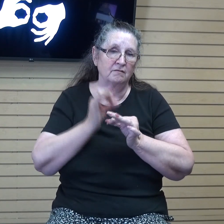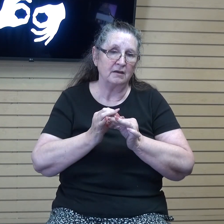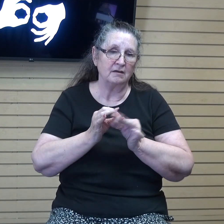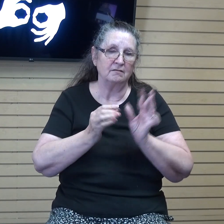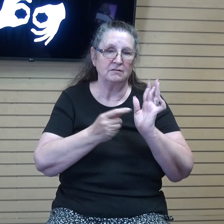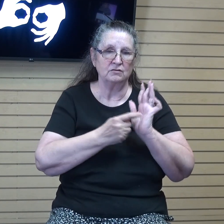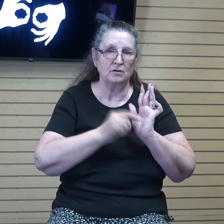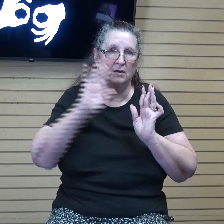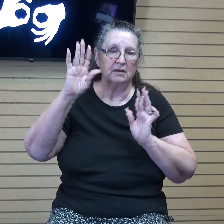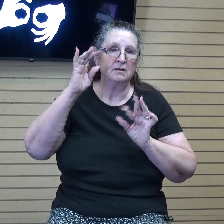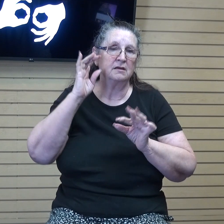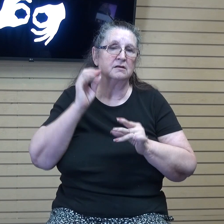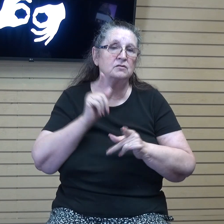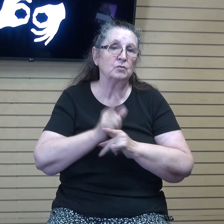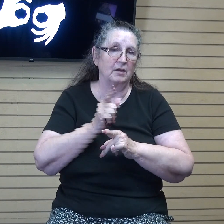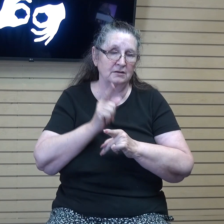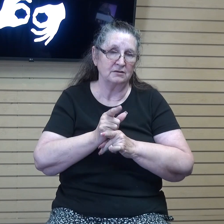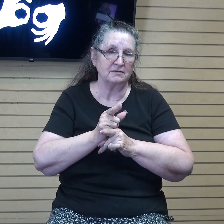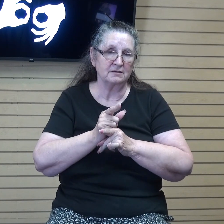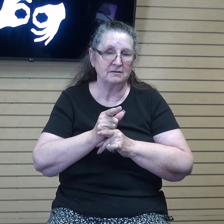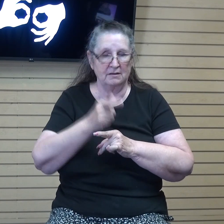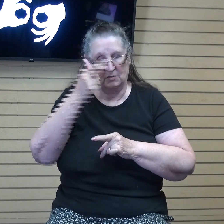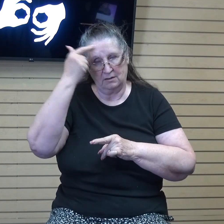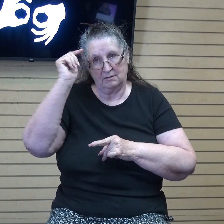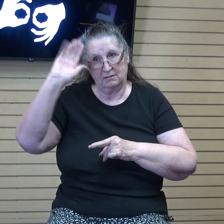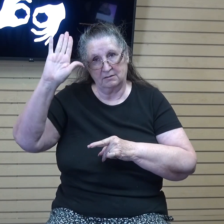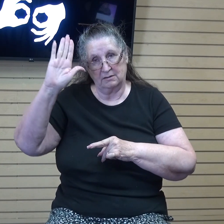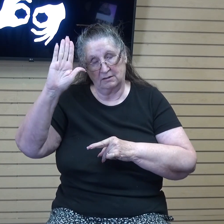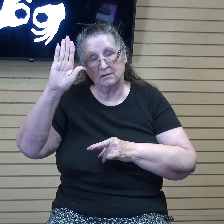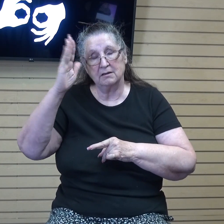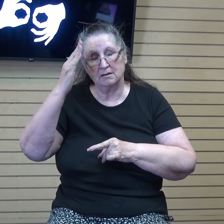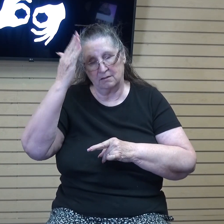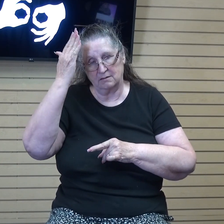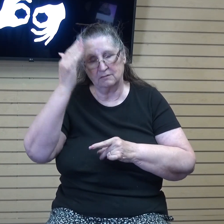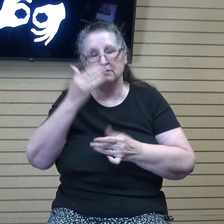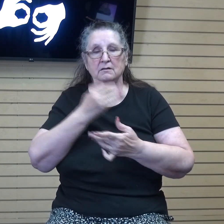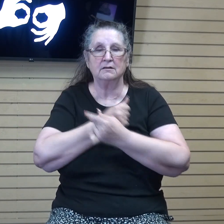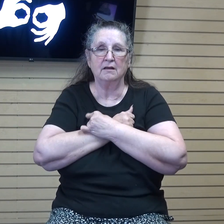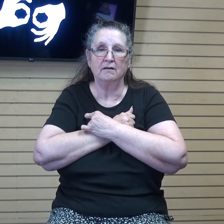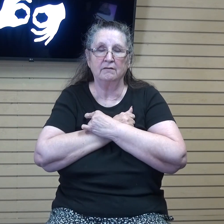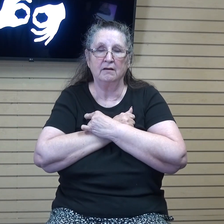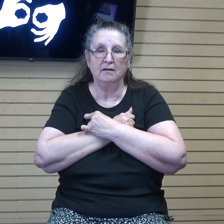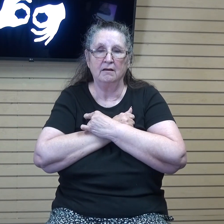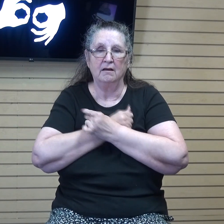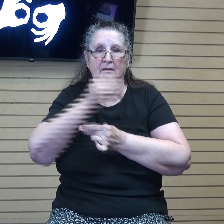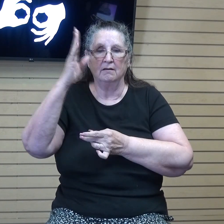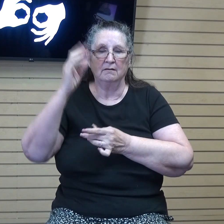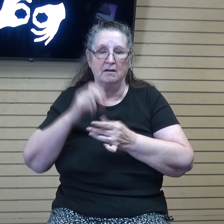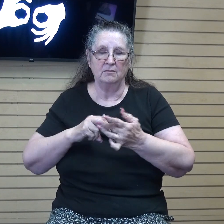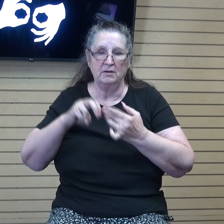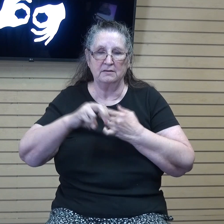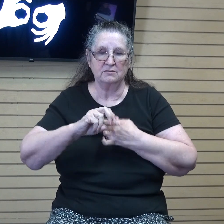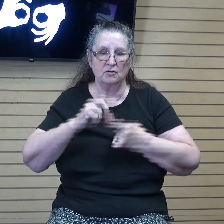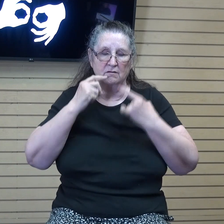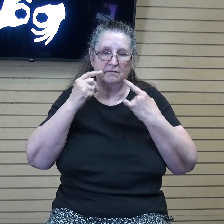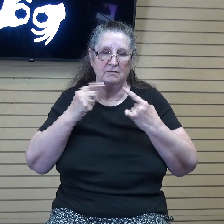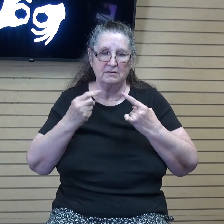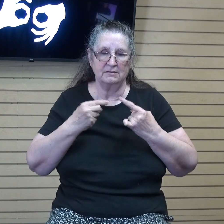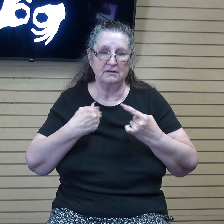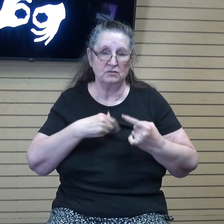his righteousness. Because in his forbearance, God had passed over the sins that were previously committed. To